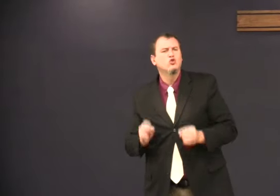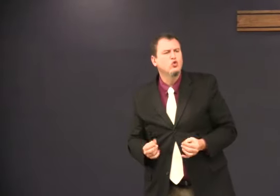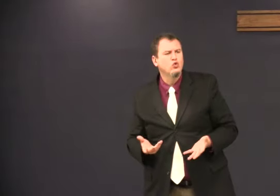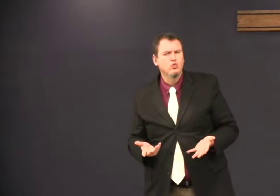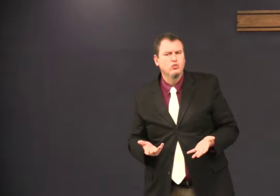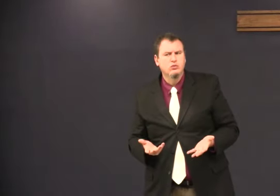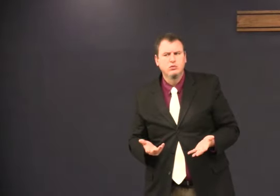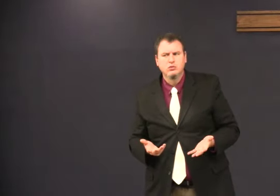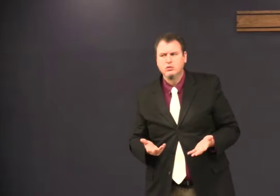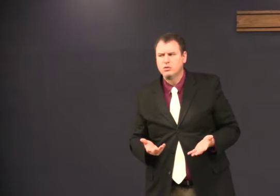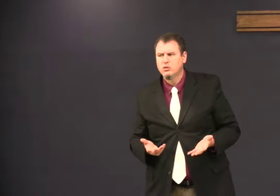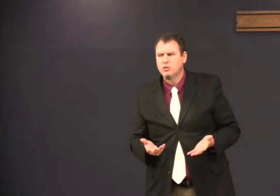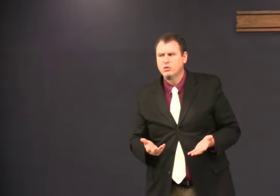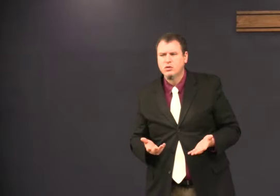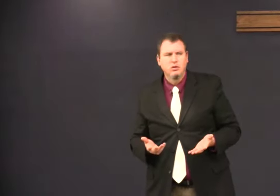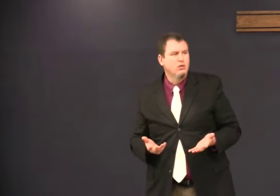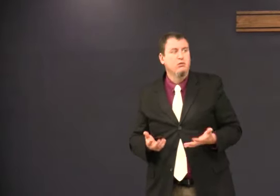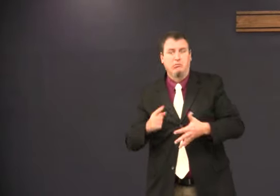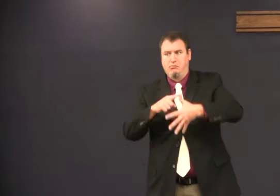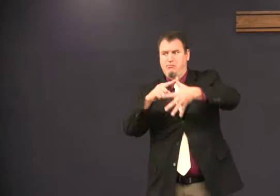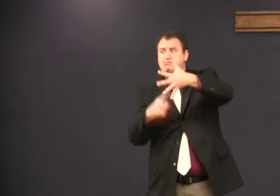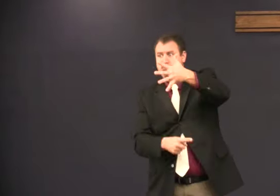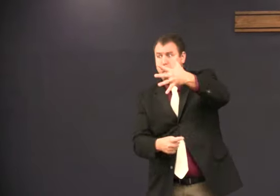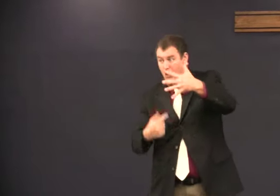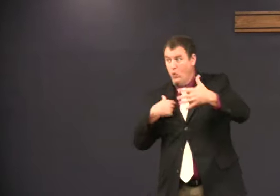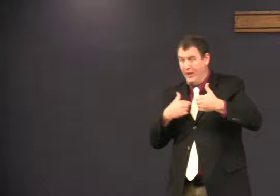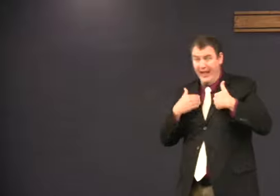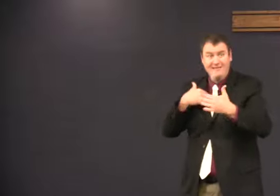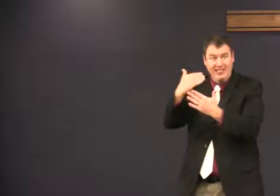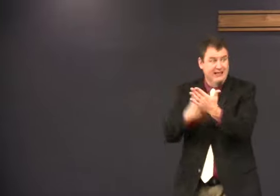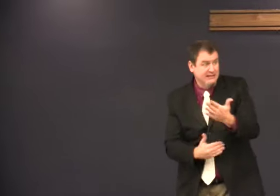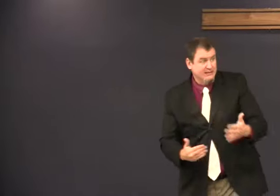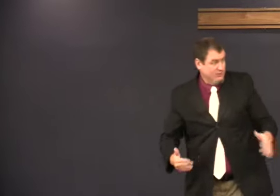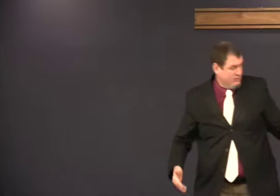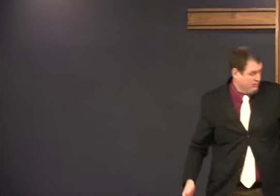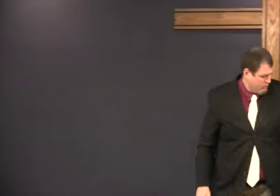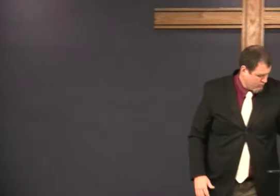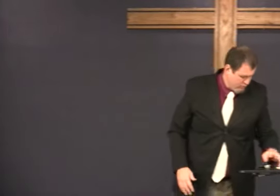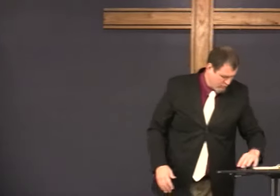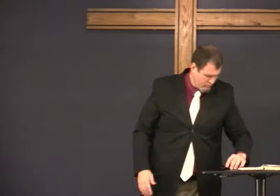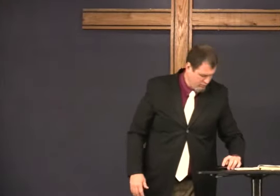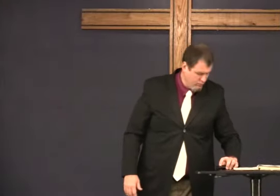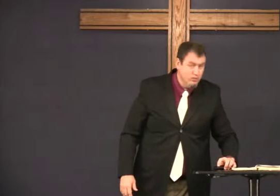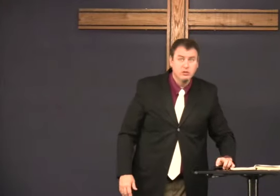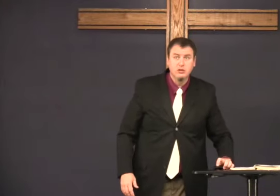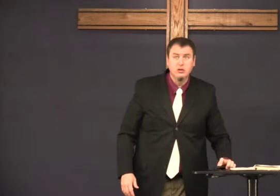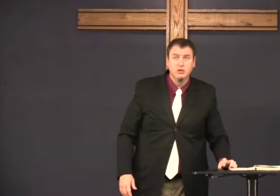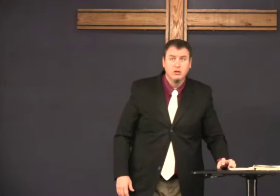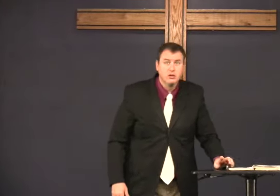And what kind of sin did you commit? A long list of them, right? We have a list.